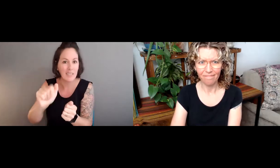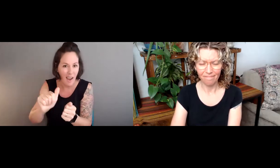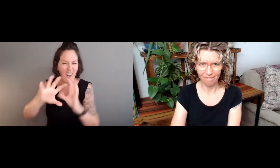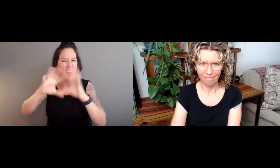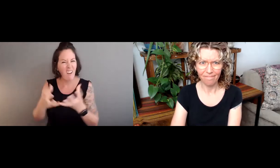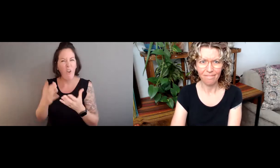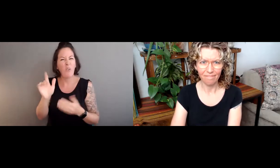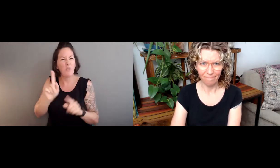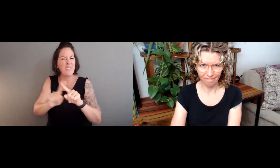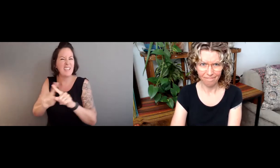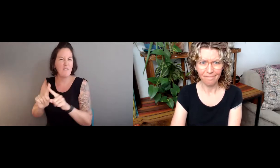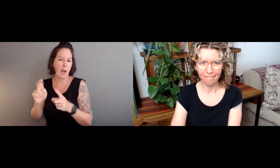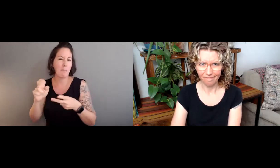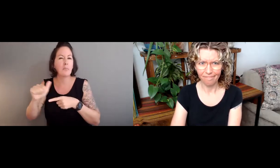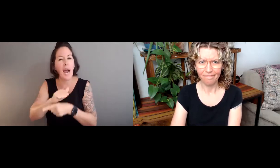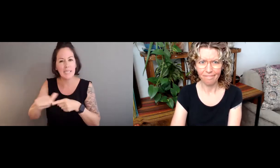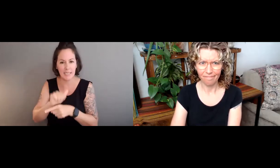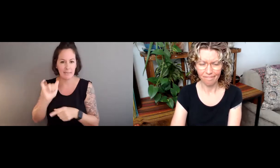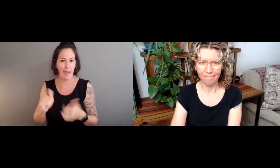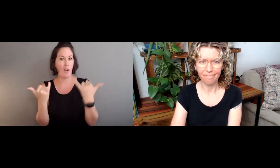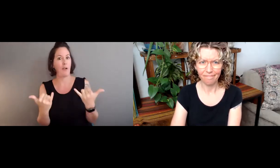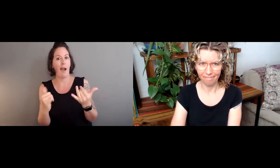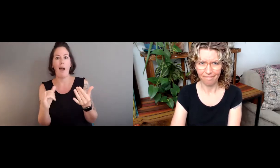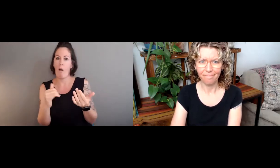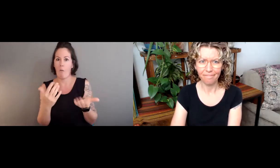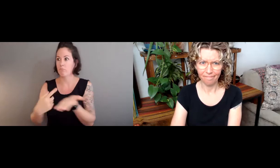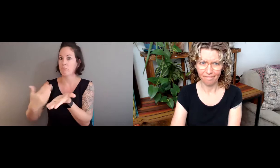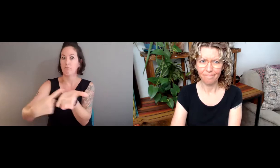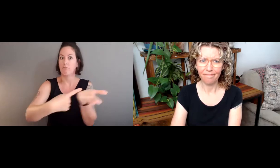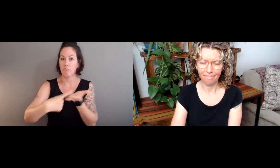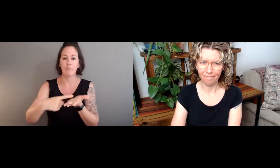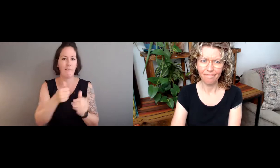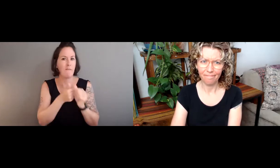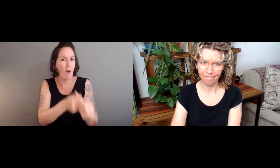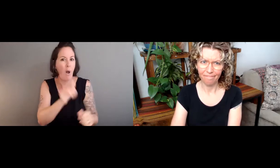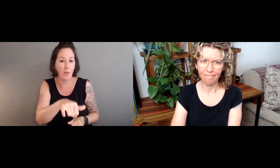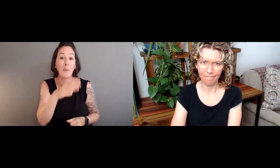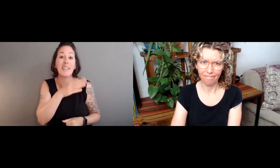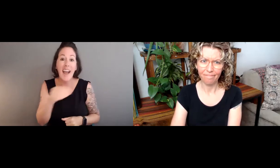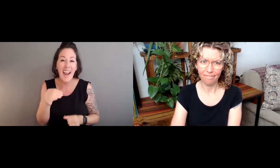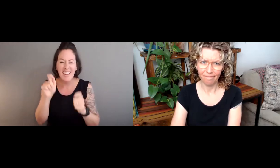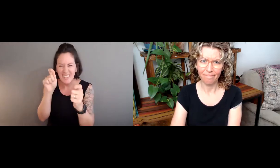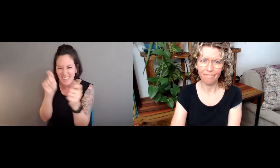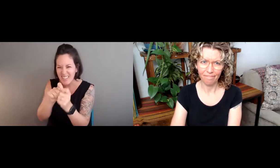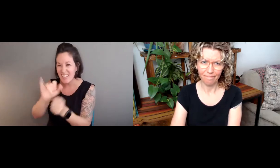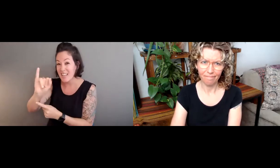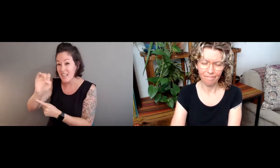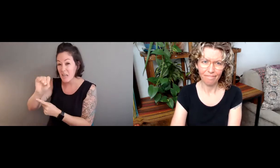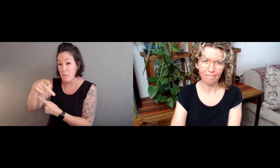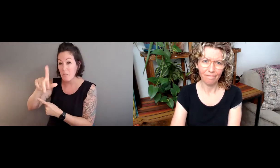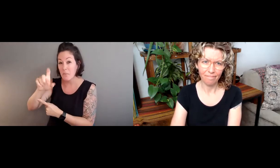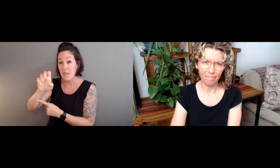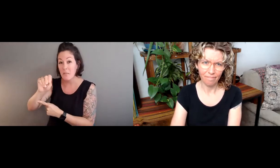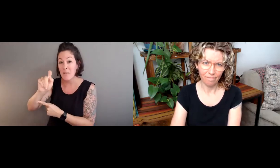embedded with the overall data. So we're starting to think about how to follow those